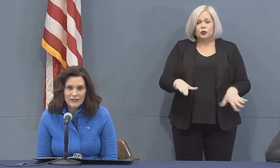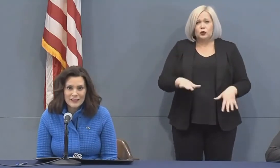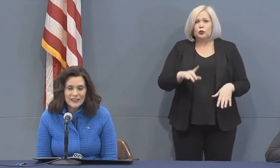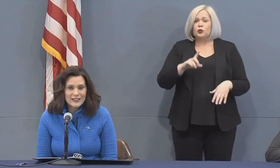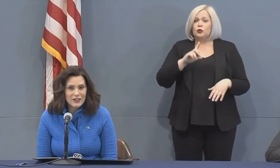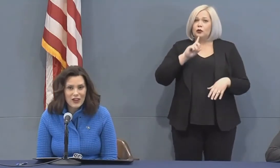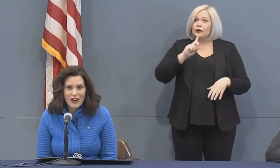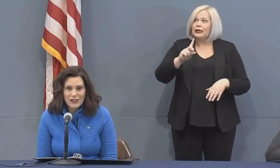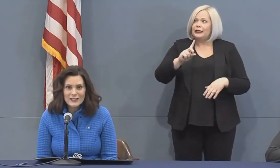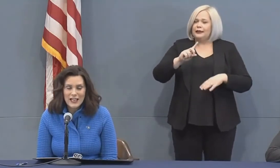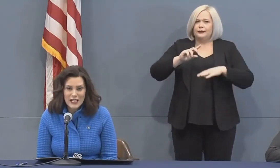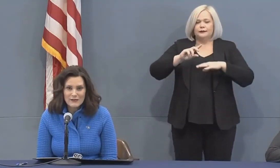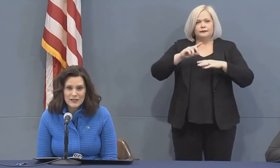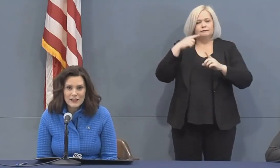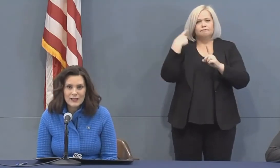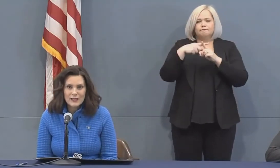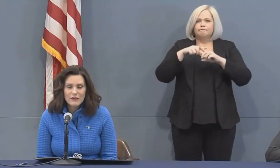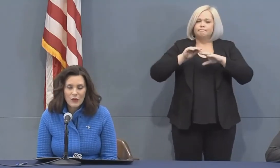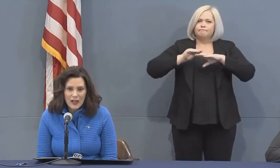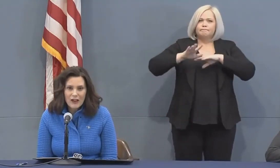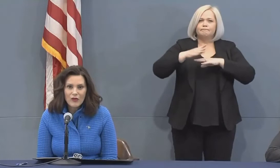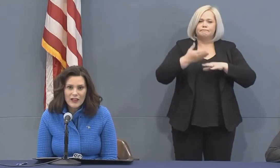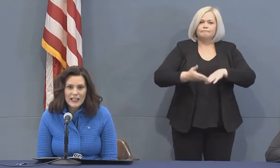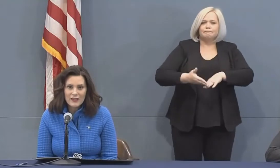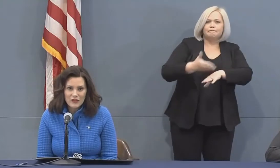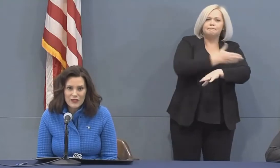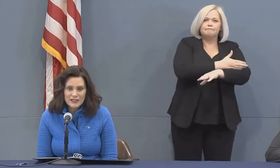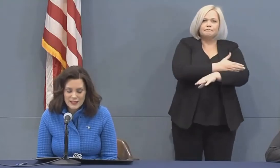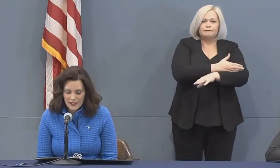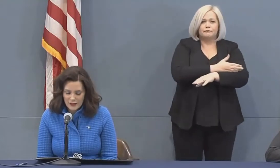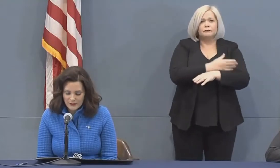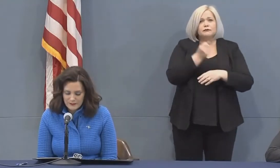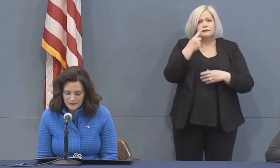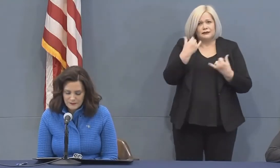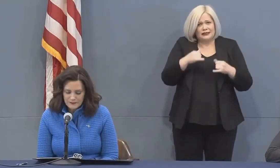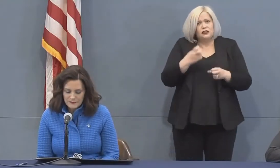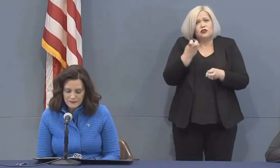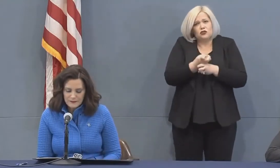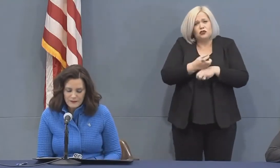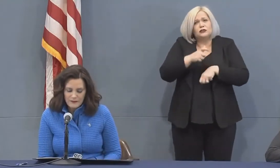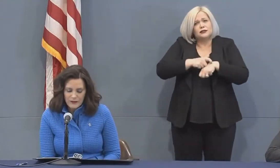off. These are hard times, but we are going to get through this together.